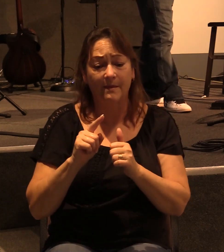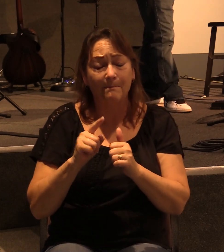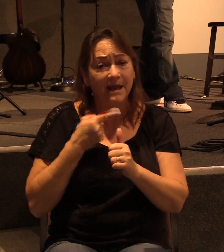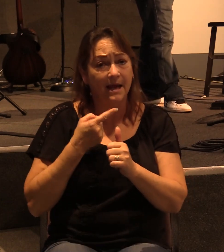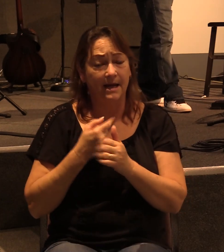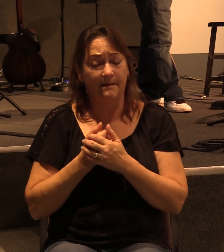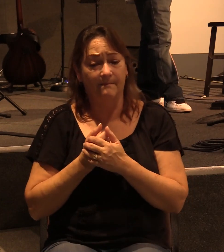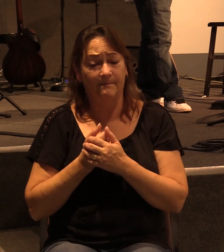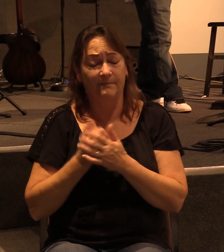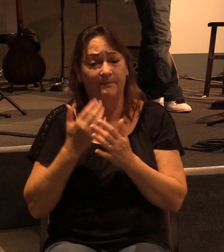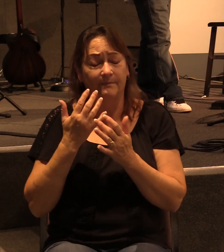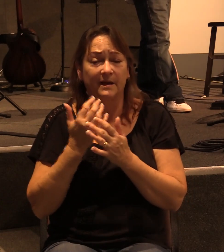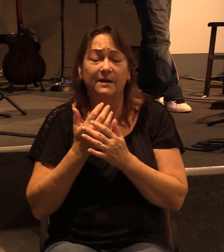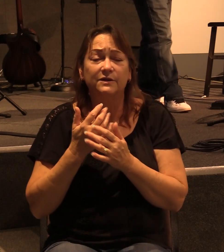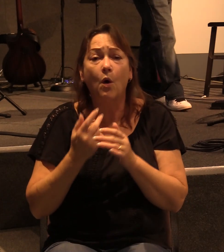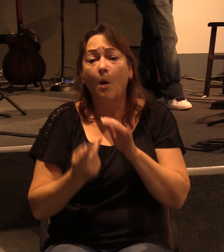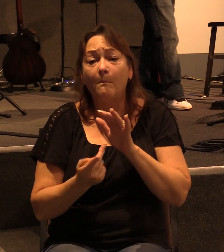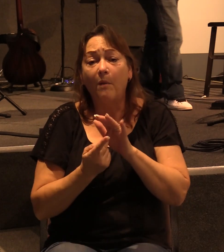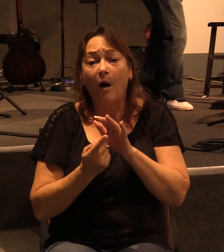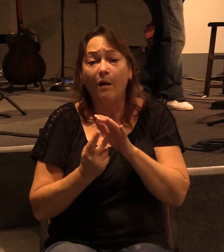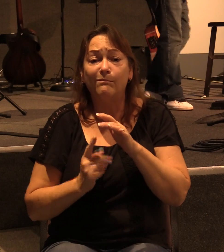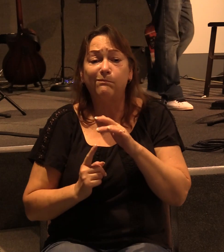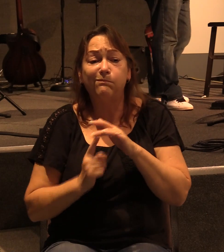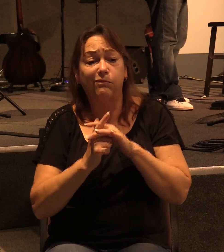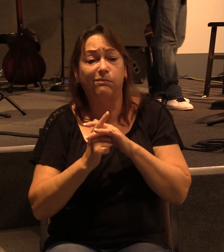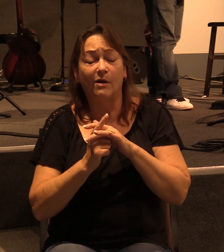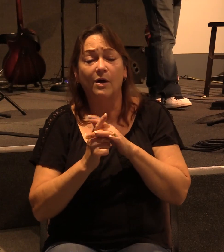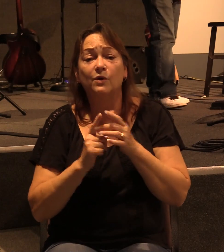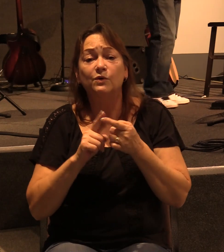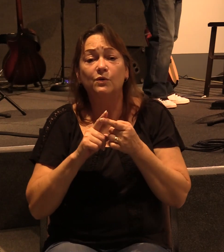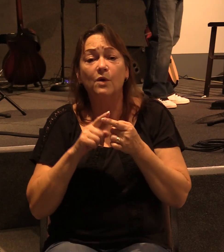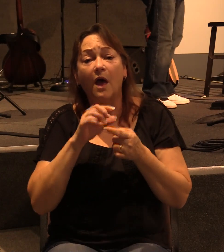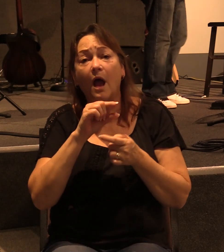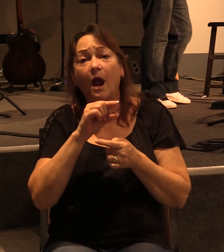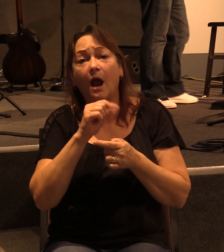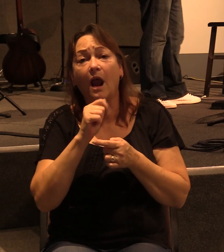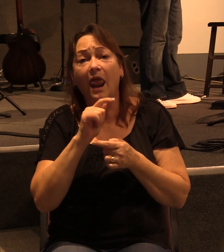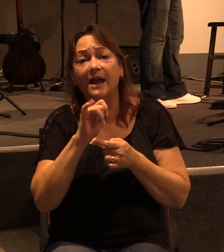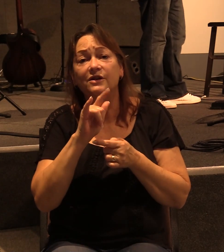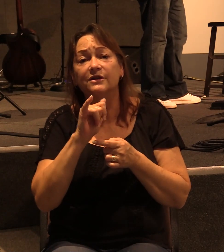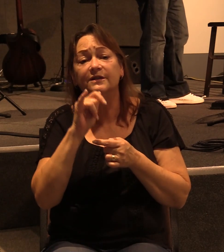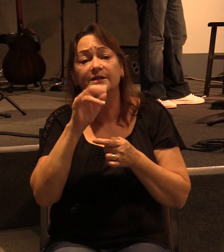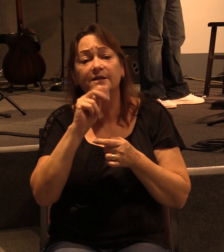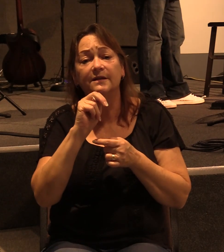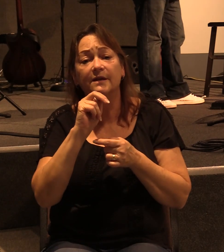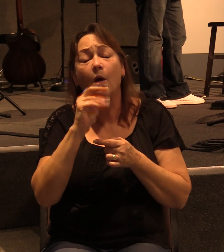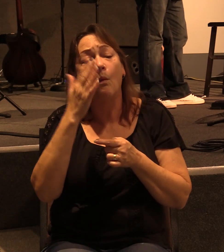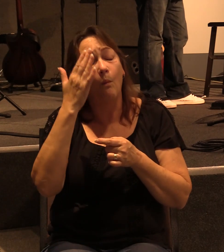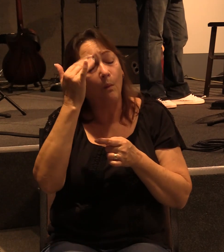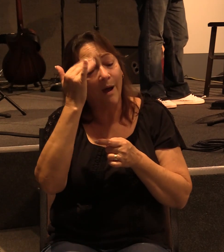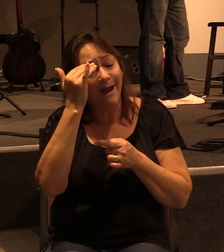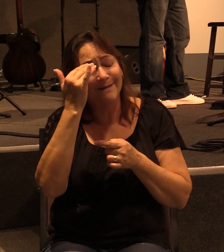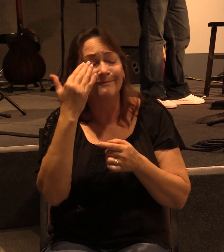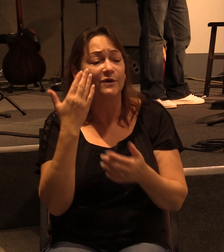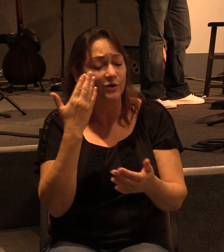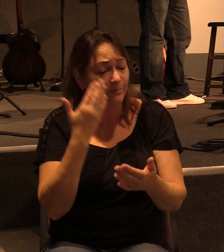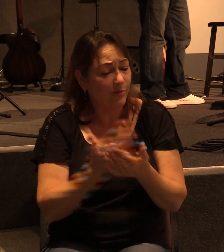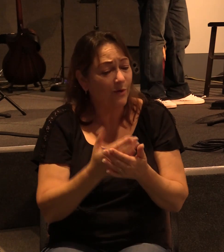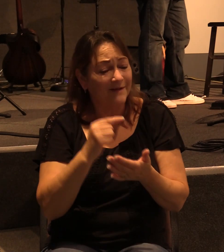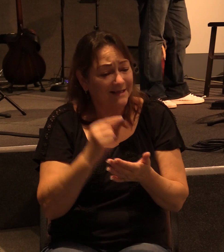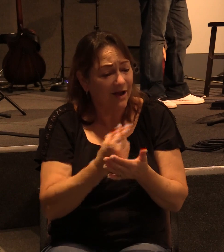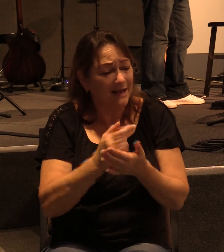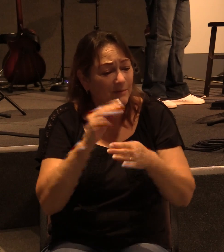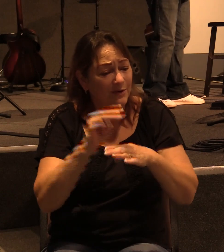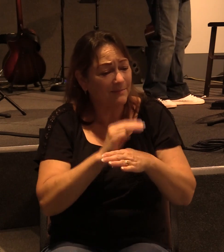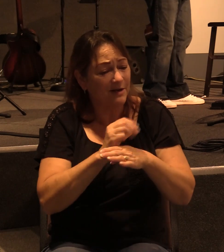And so, why does Paul bring this up to the Galatians? Well, to further prove that his gospel